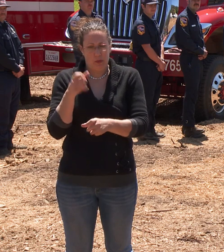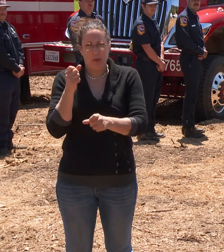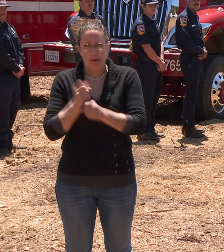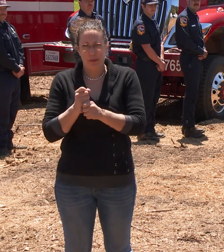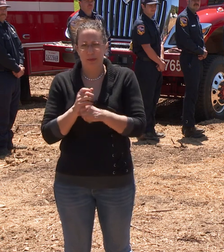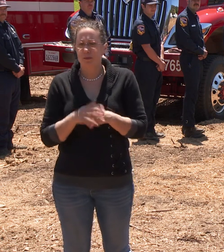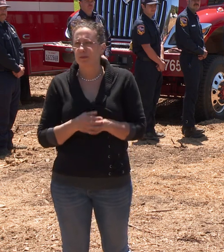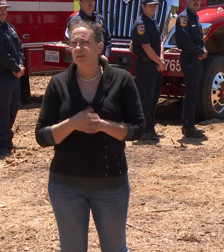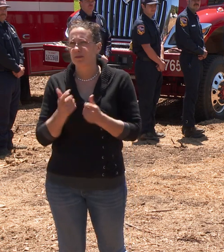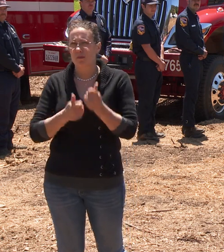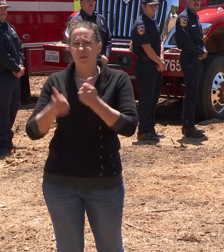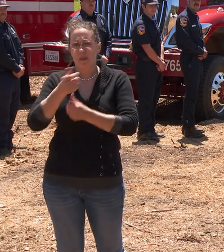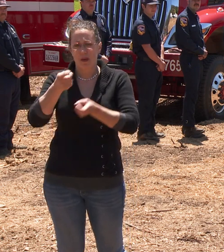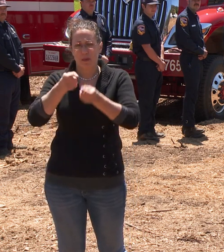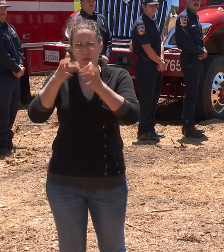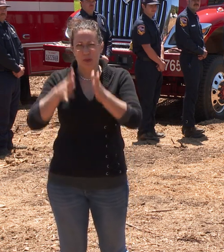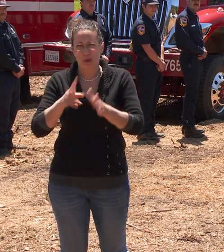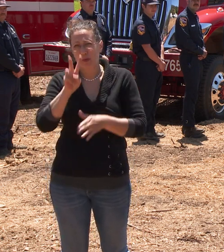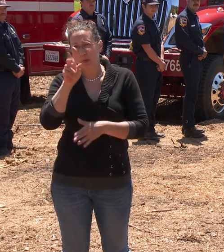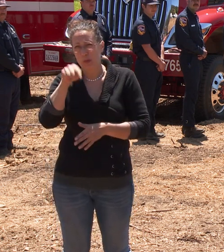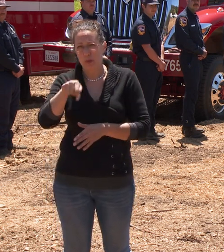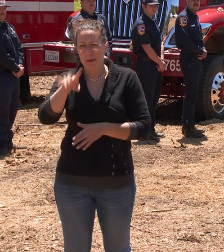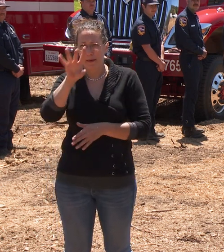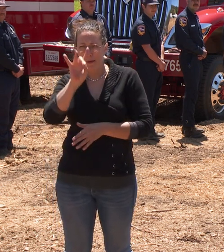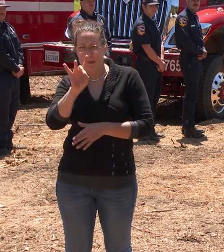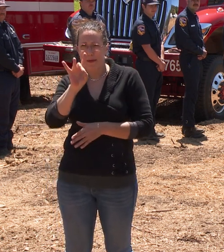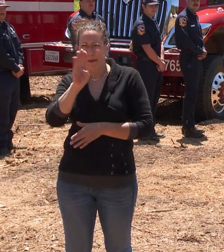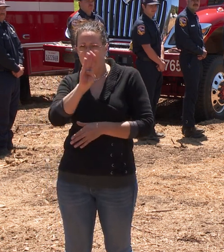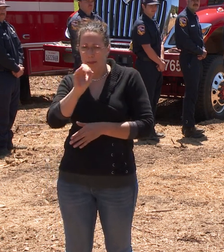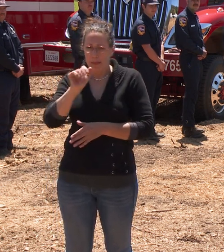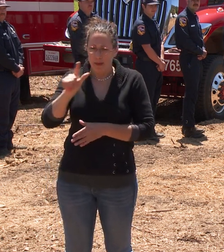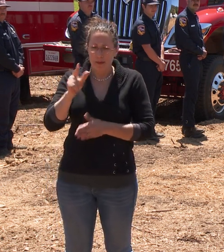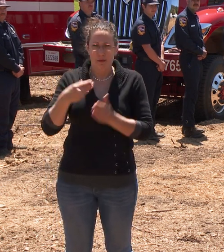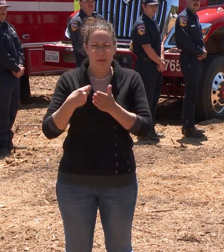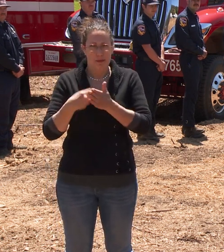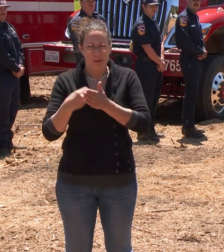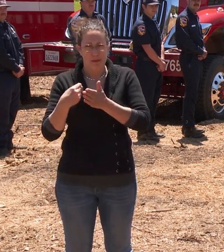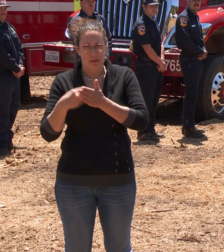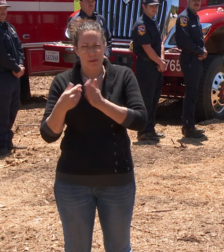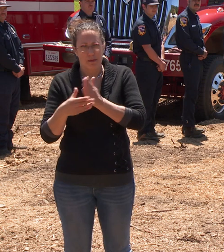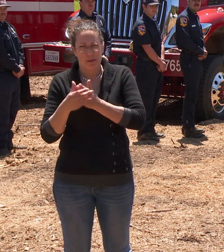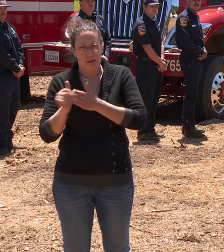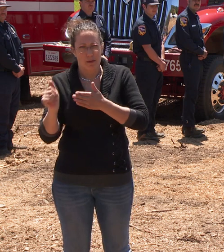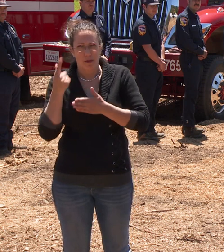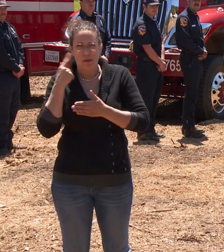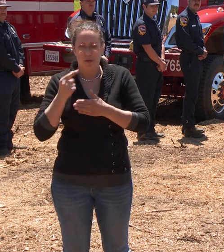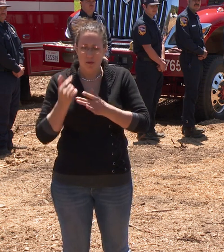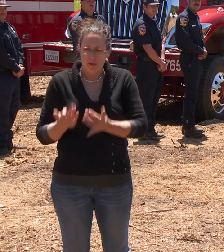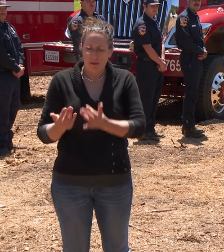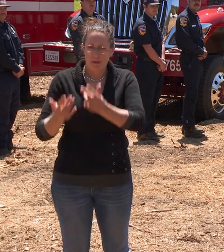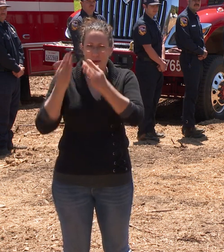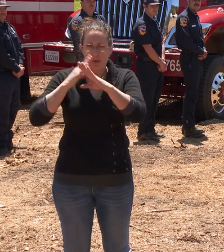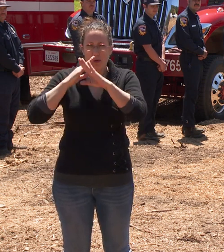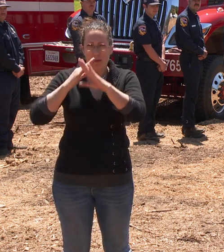administration has invested over $2.8 billion in fire prevention and forest health initiatives.